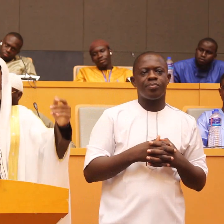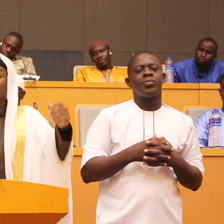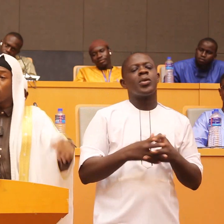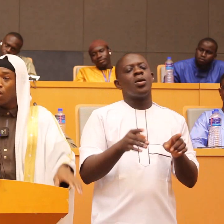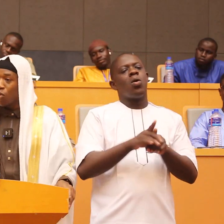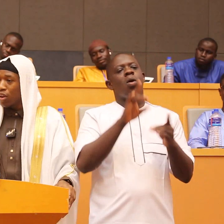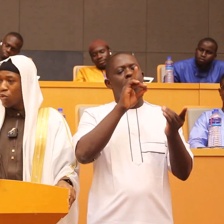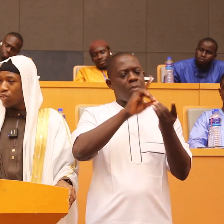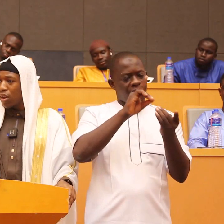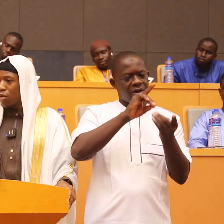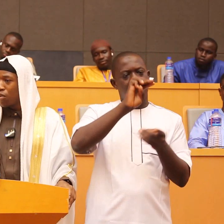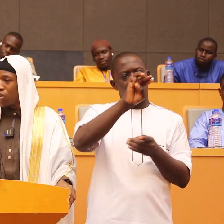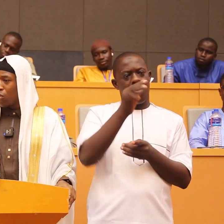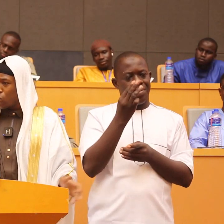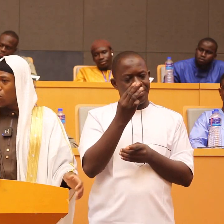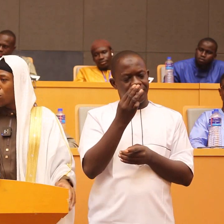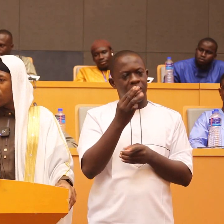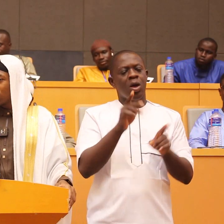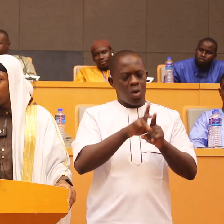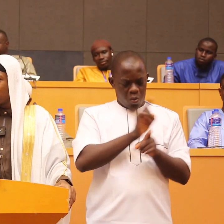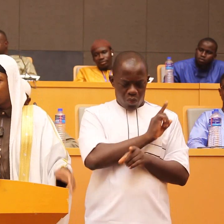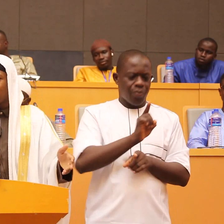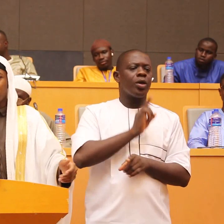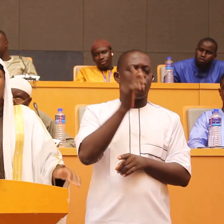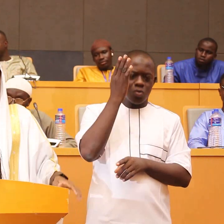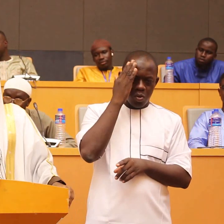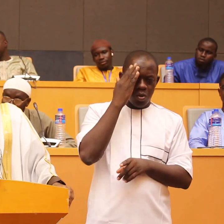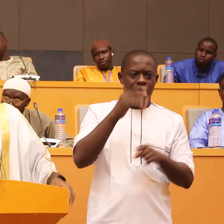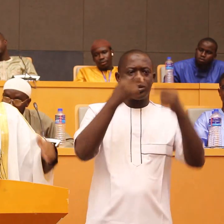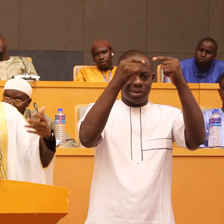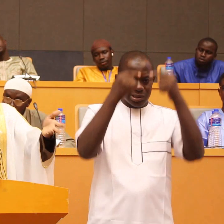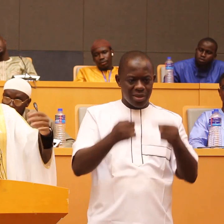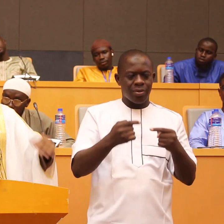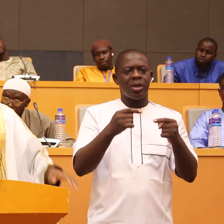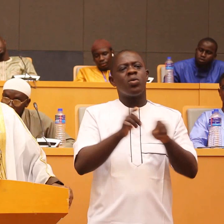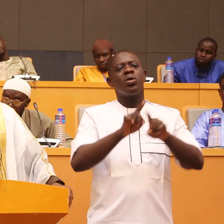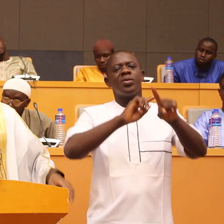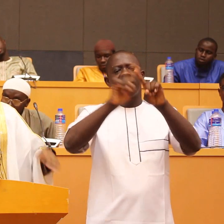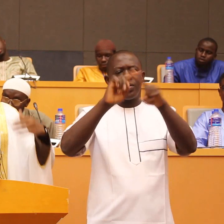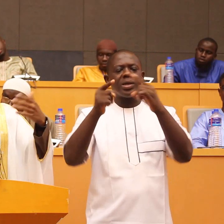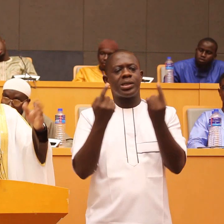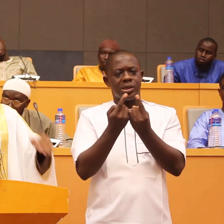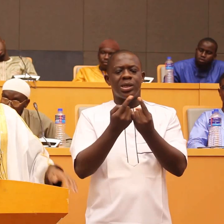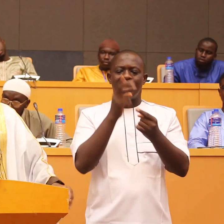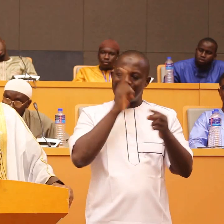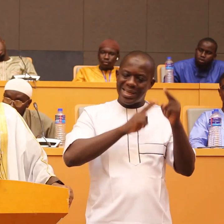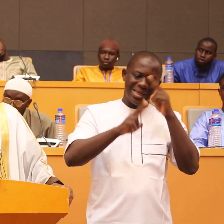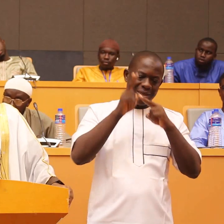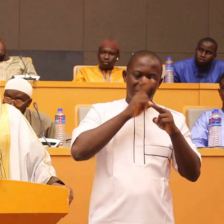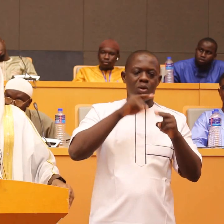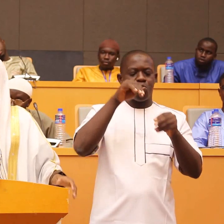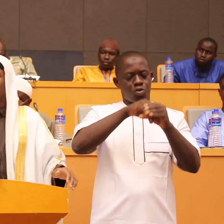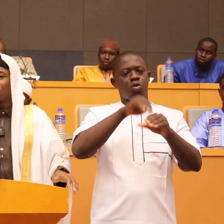prophet sallallahu alayhi wasallam we know that the statements the allegations they are trying to put on